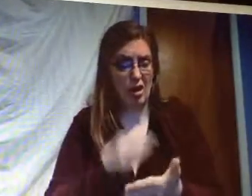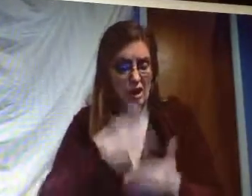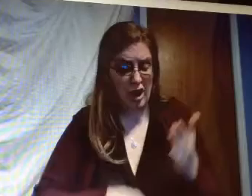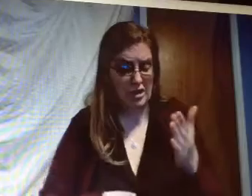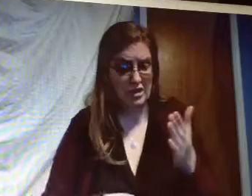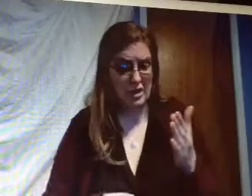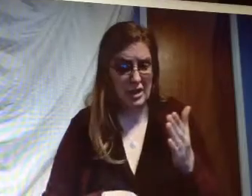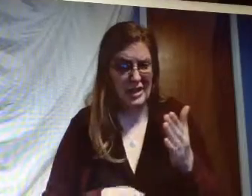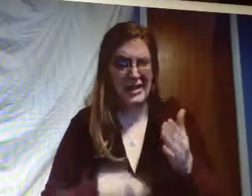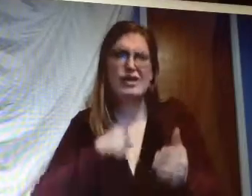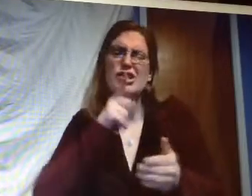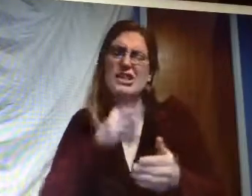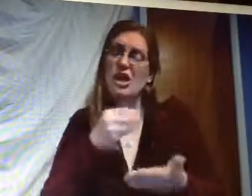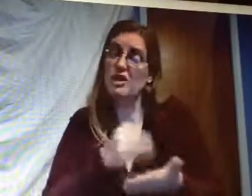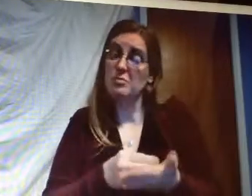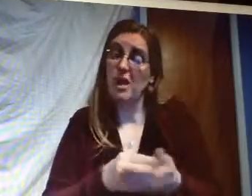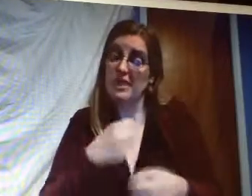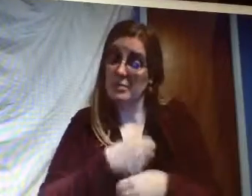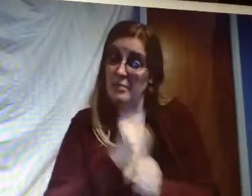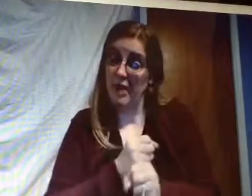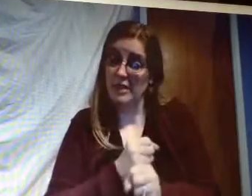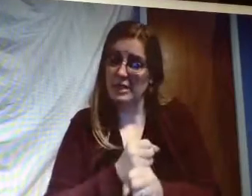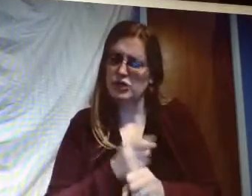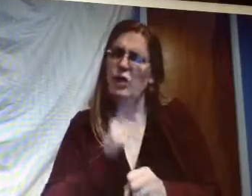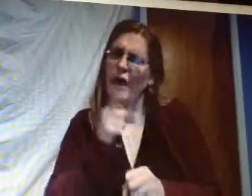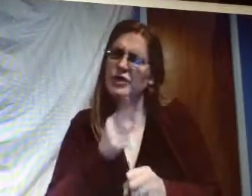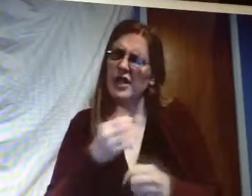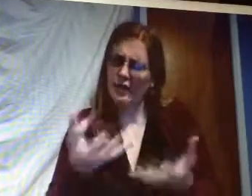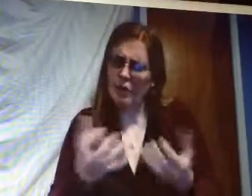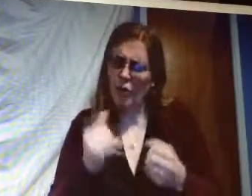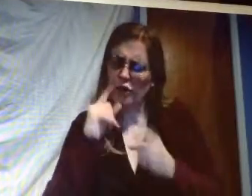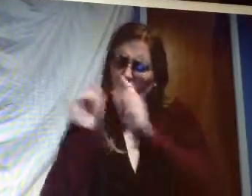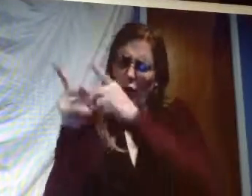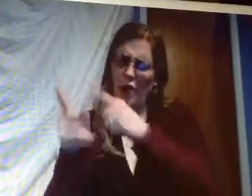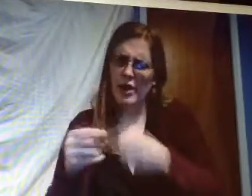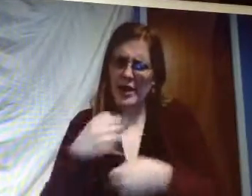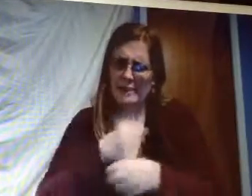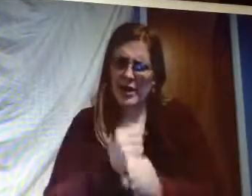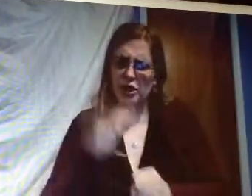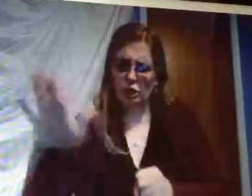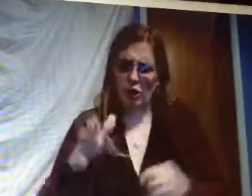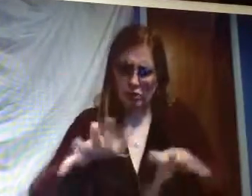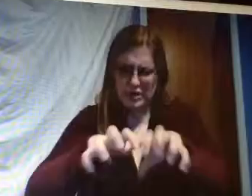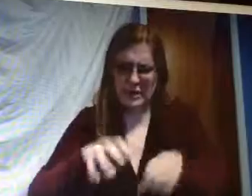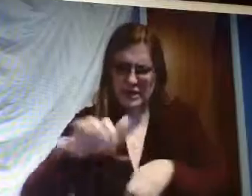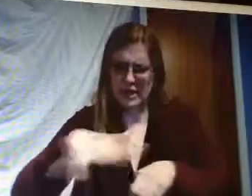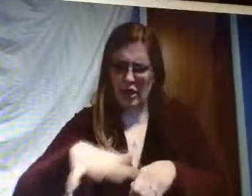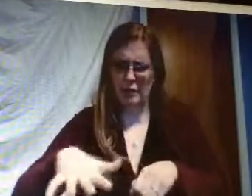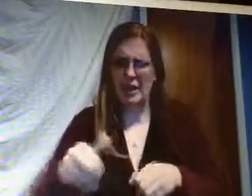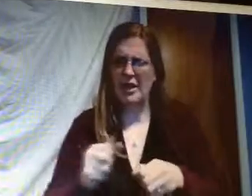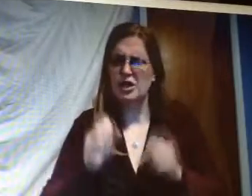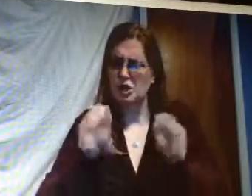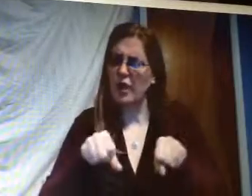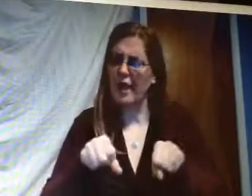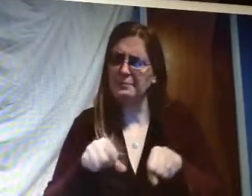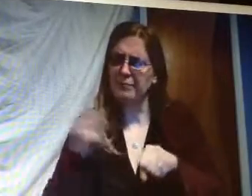and the money that costs surely that's money to be made if you want to go there and make your own burial cemetery